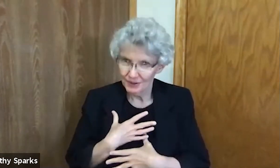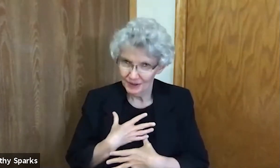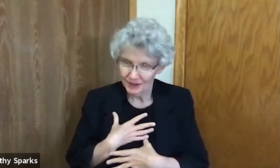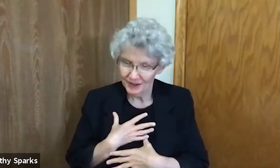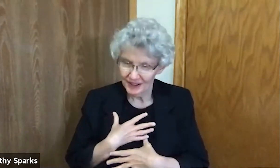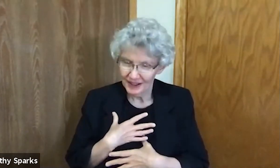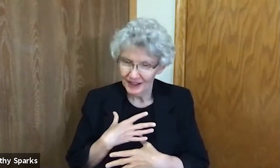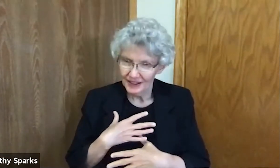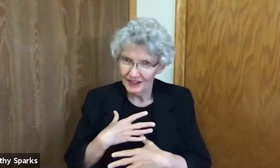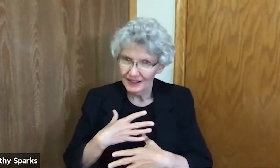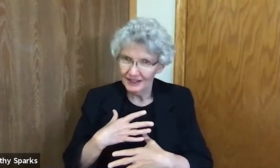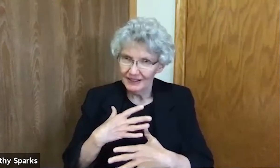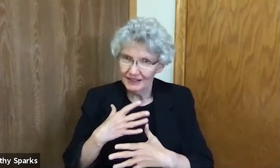Take three deep breaths.